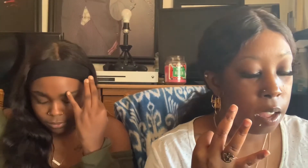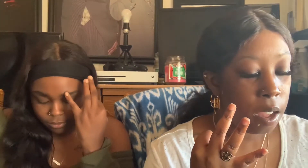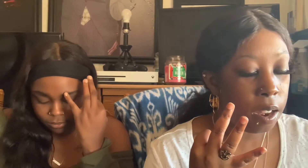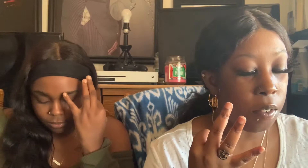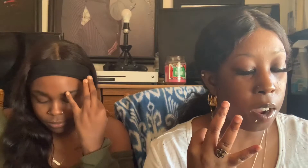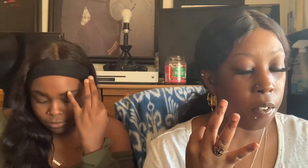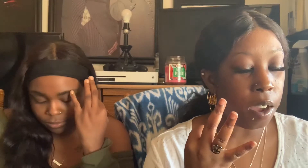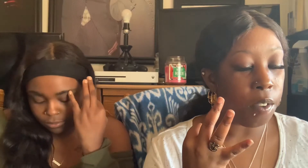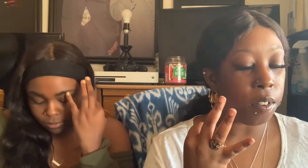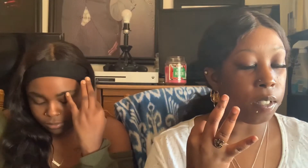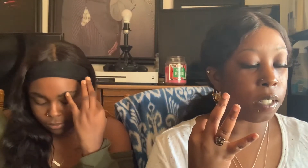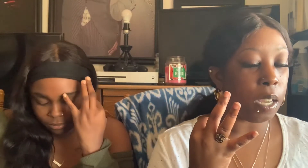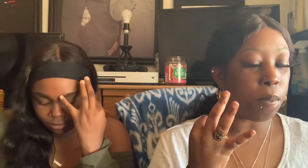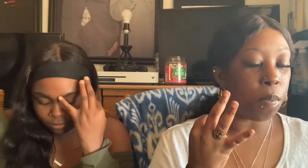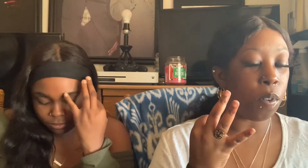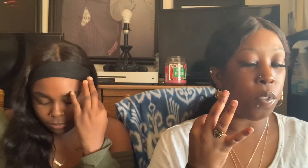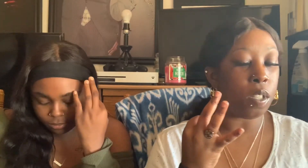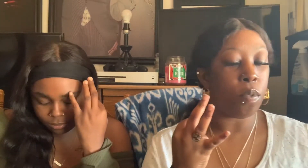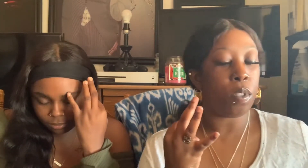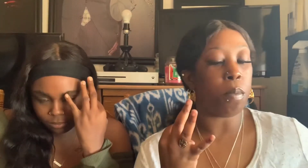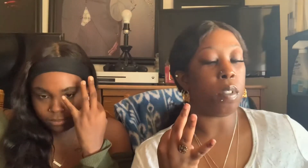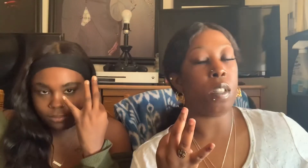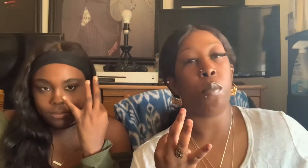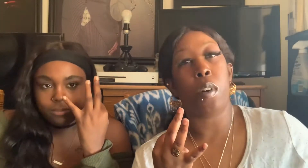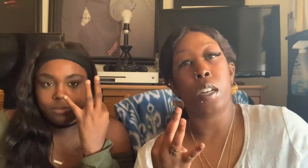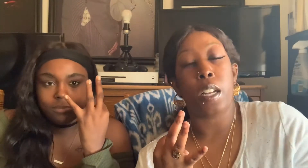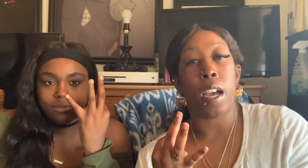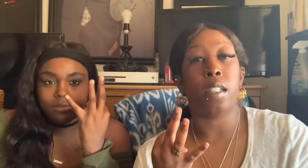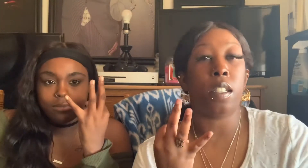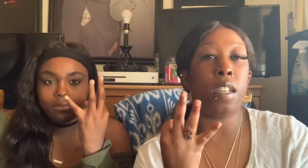Never have I ever skipped a movie to do something in the parking lot instead.